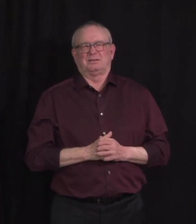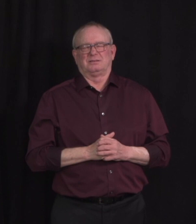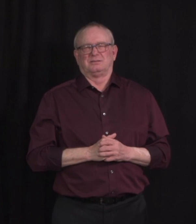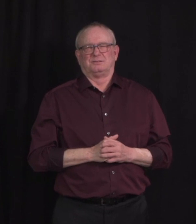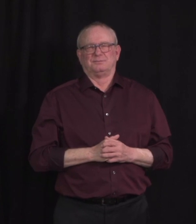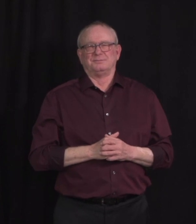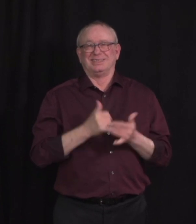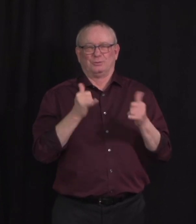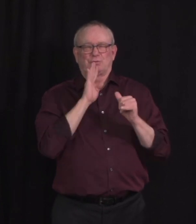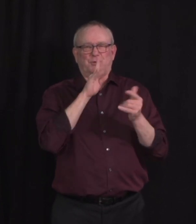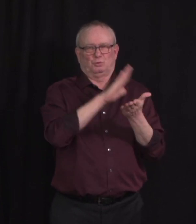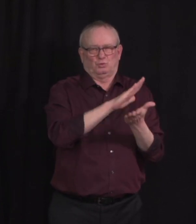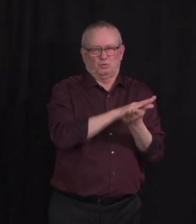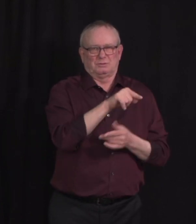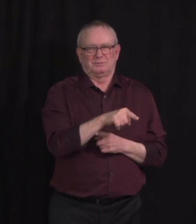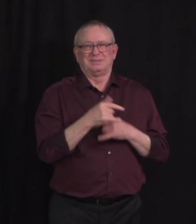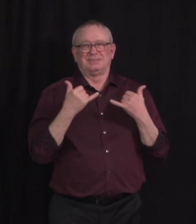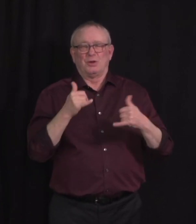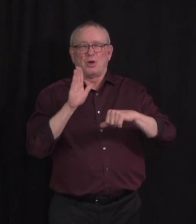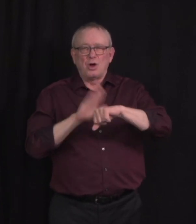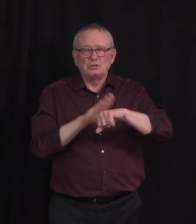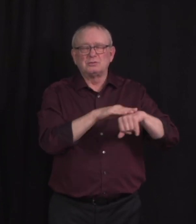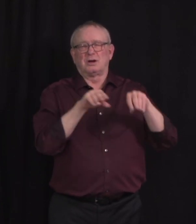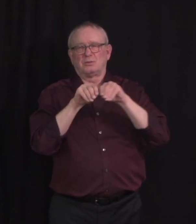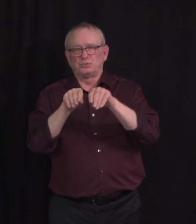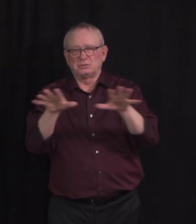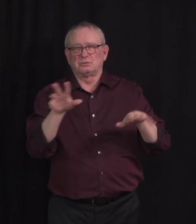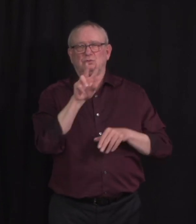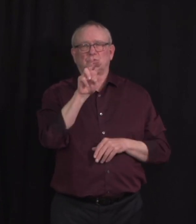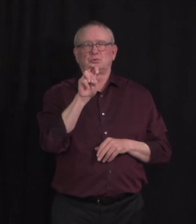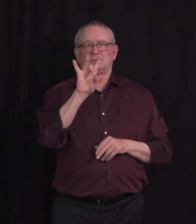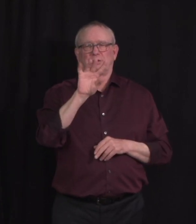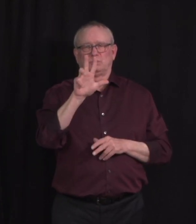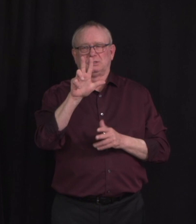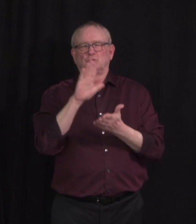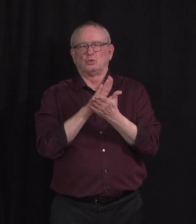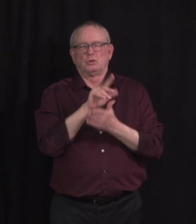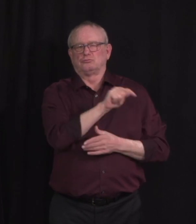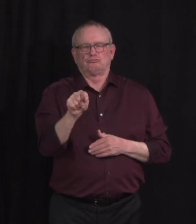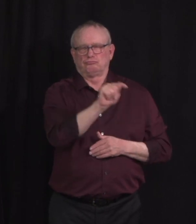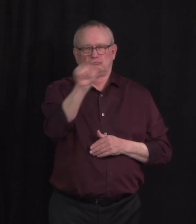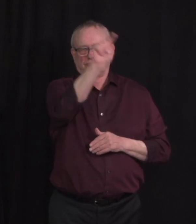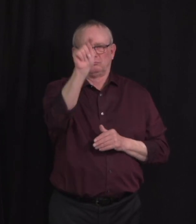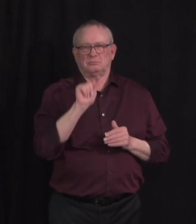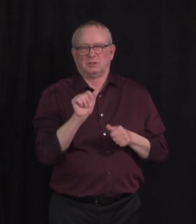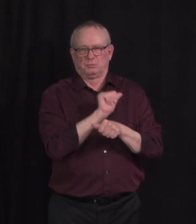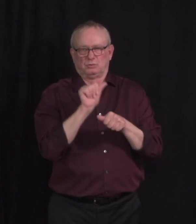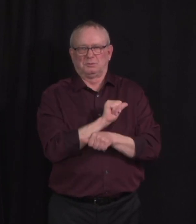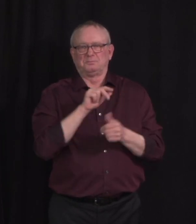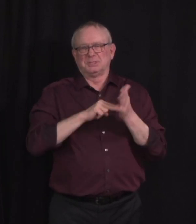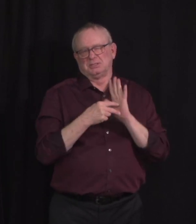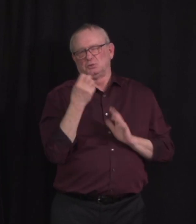schools, there are currently active alerts or outbreaks in 283 schools, or about 12% of all the schools in the